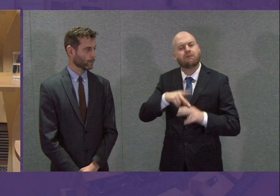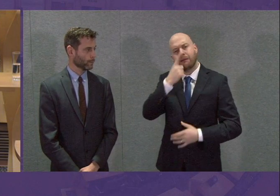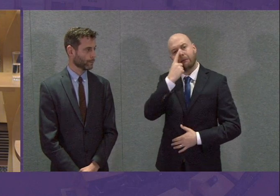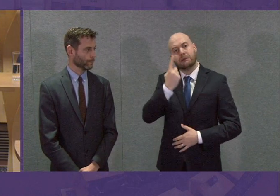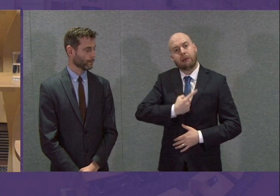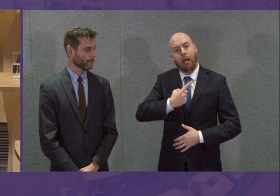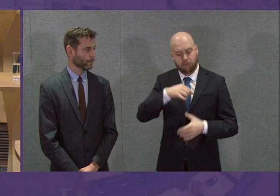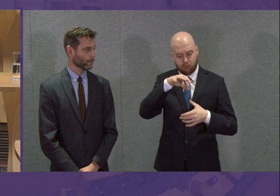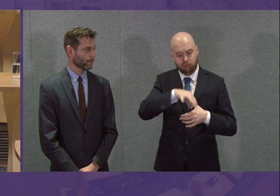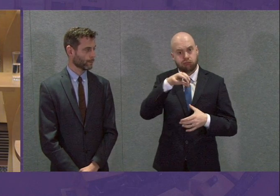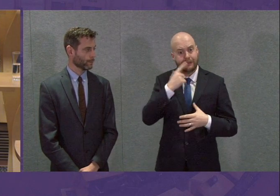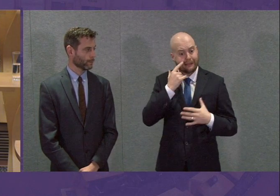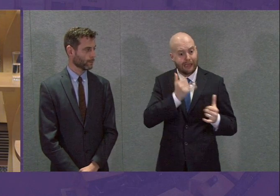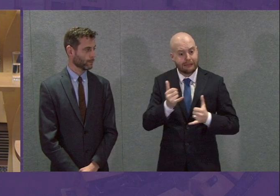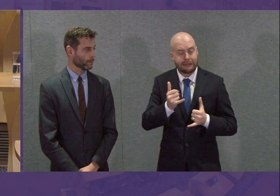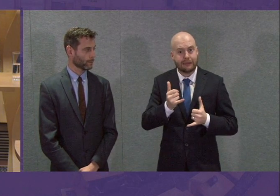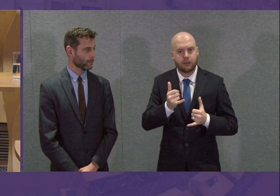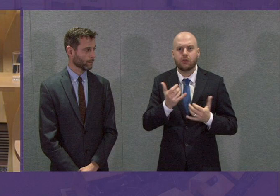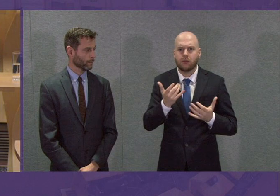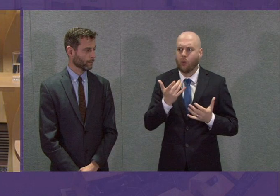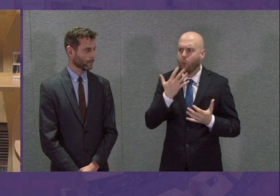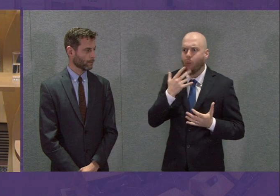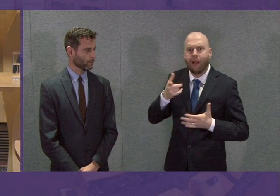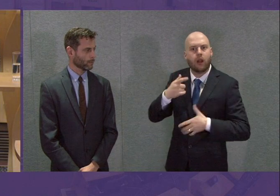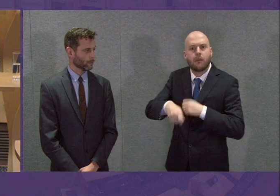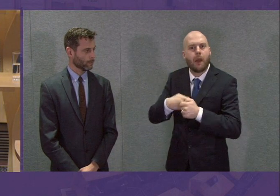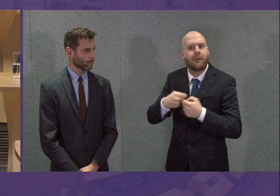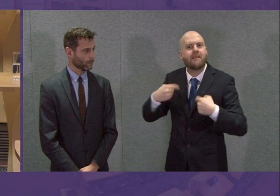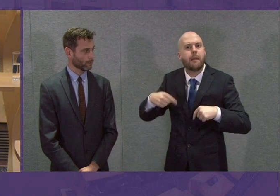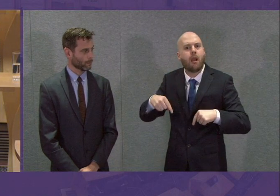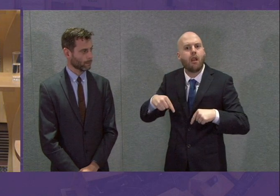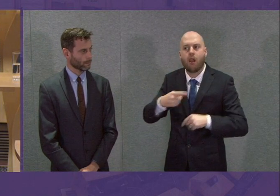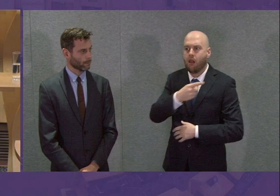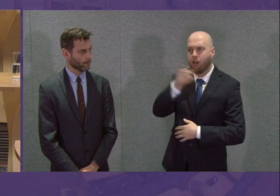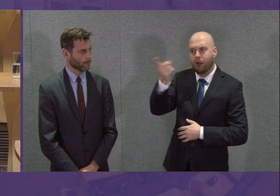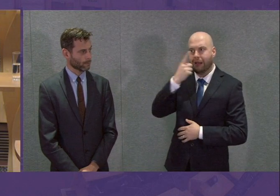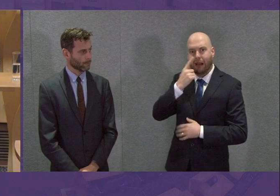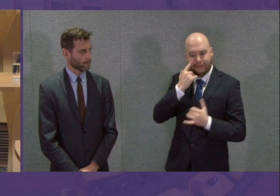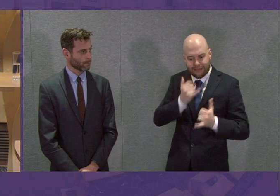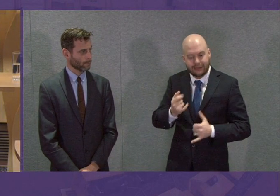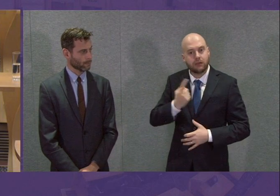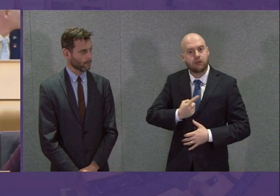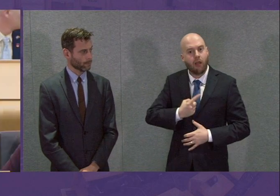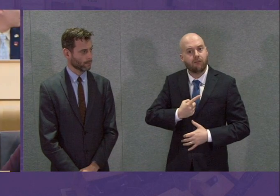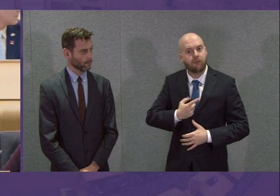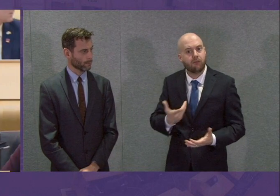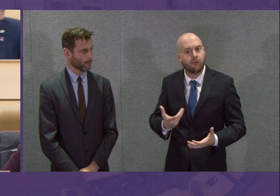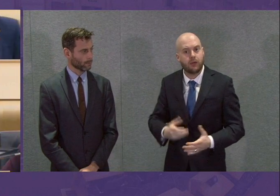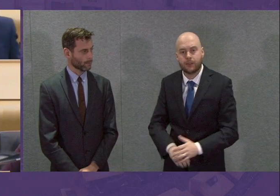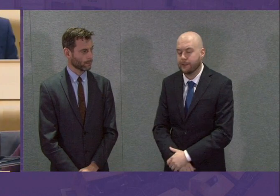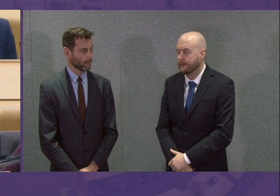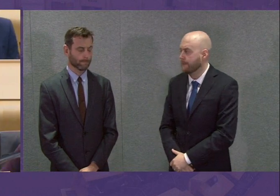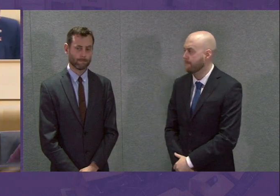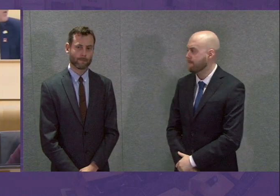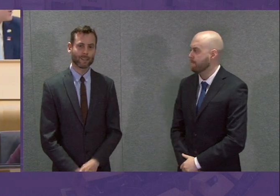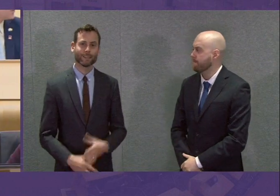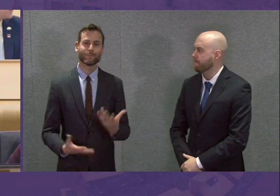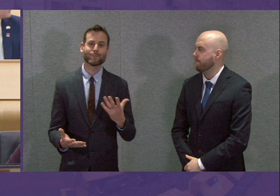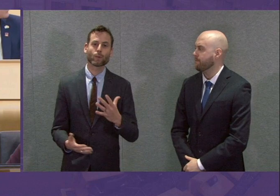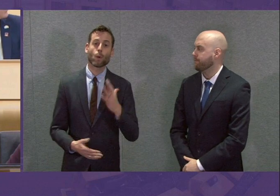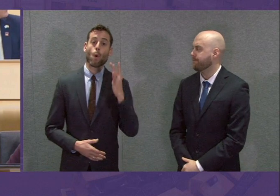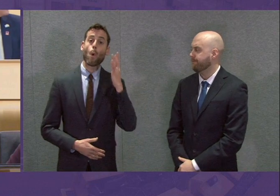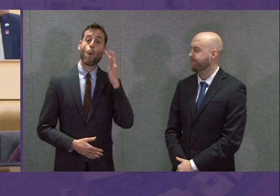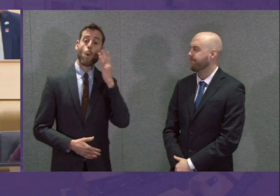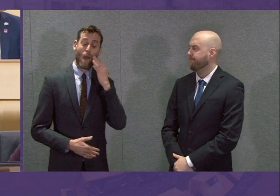when is that likely to be widely available to key workers in Scotland? First Minister. Well, on the issue of when